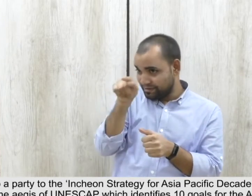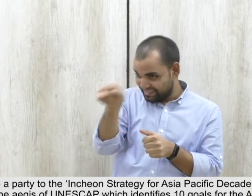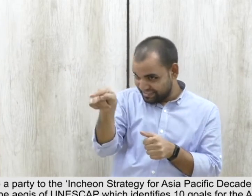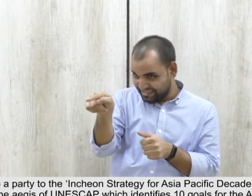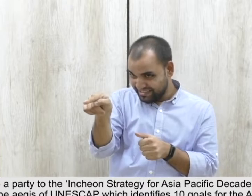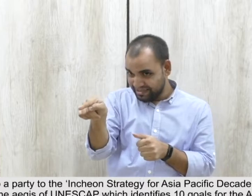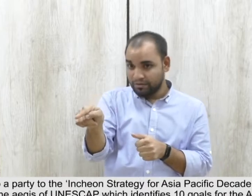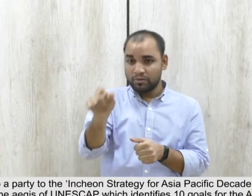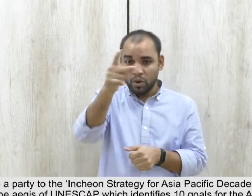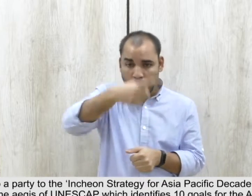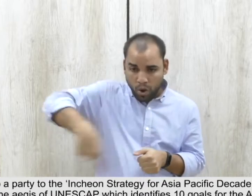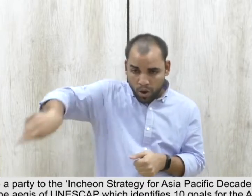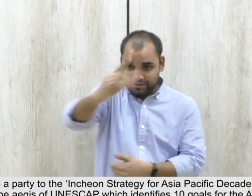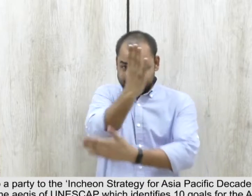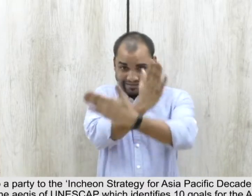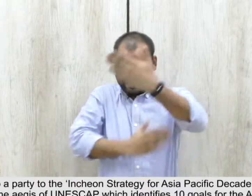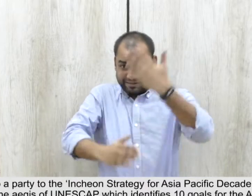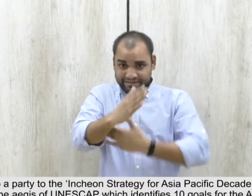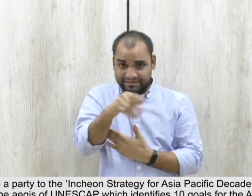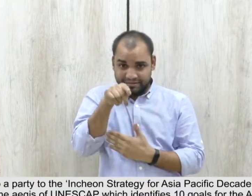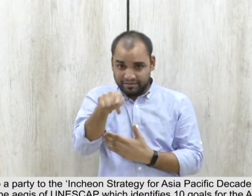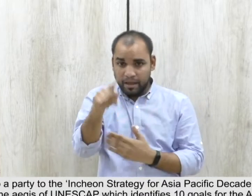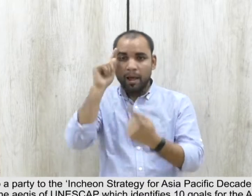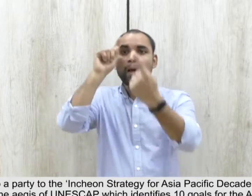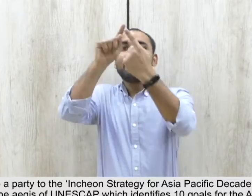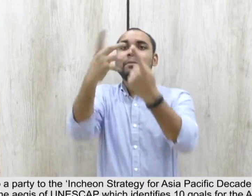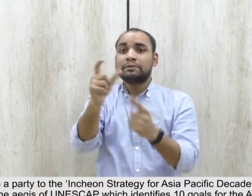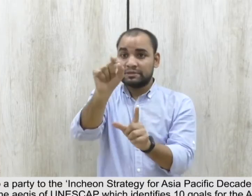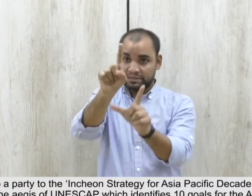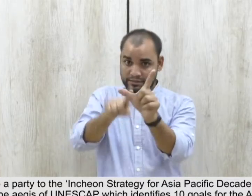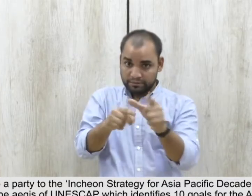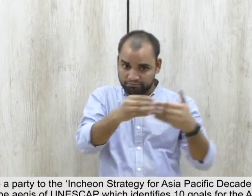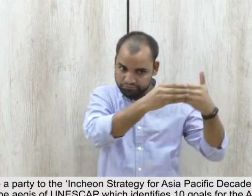Decade For PWDs 2013-2022